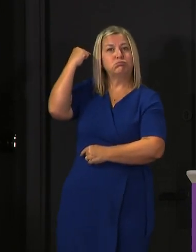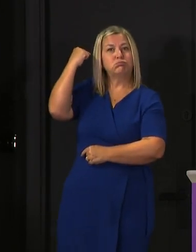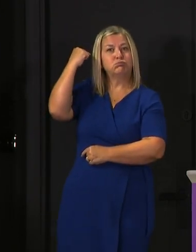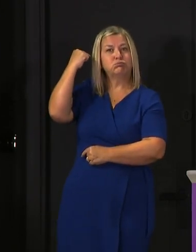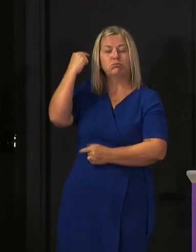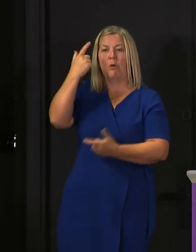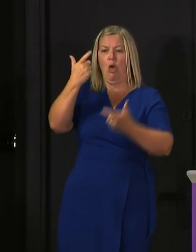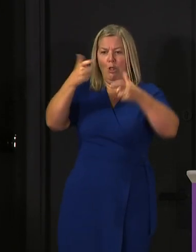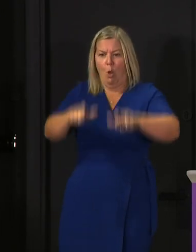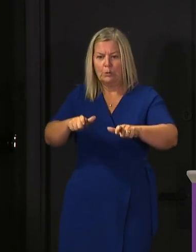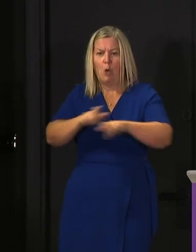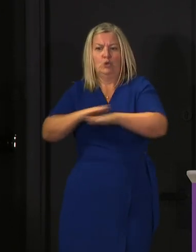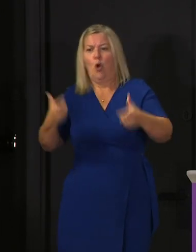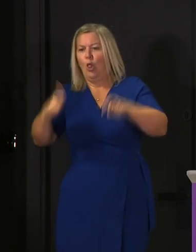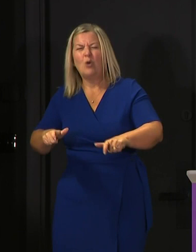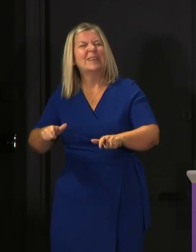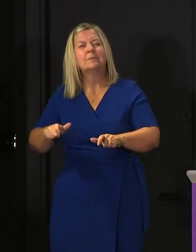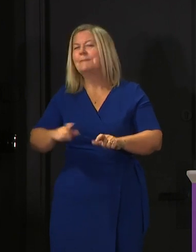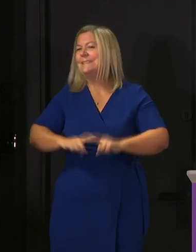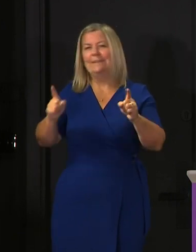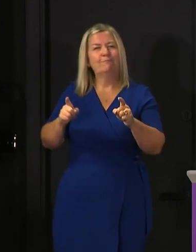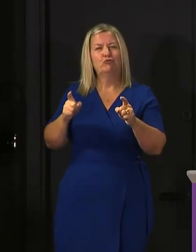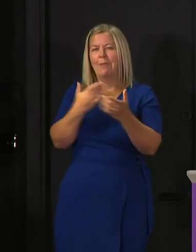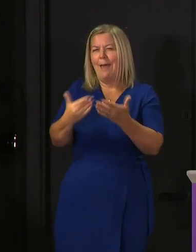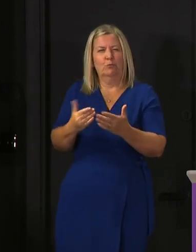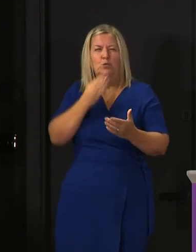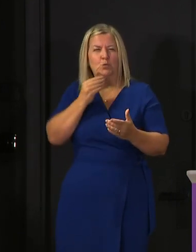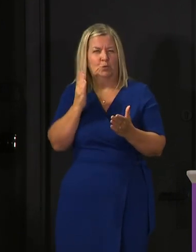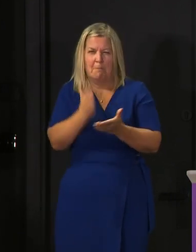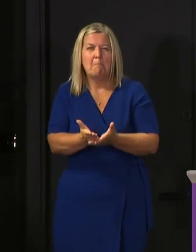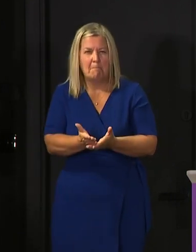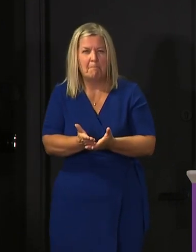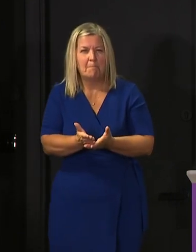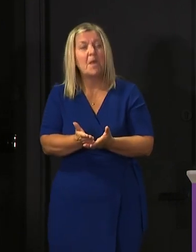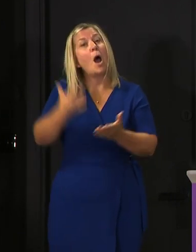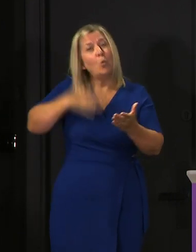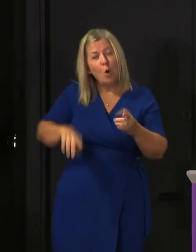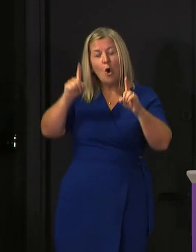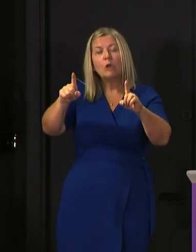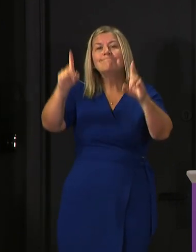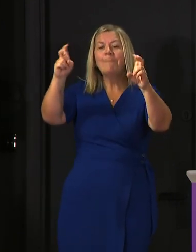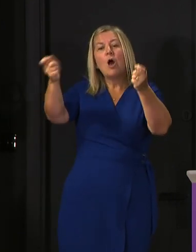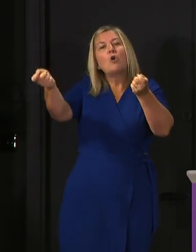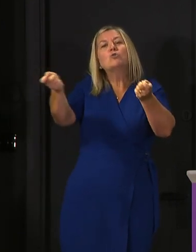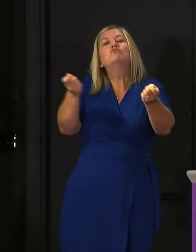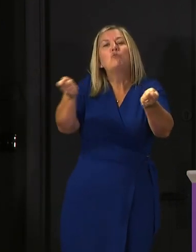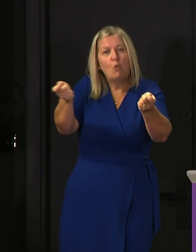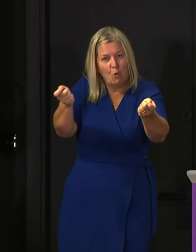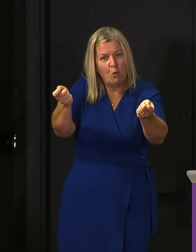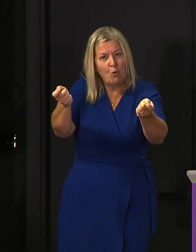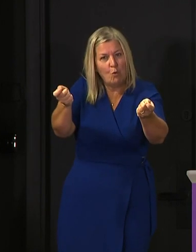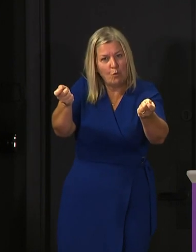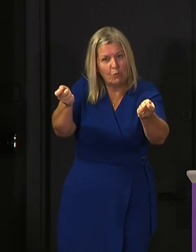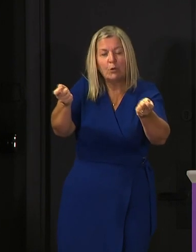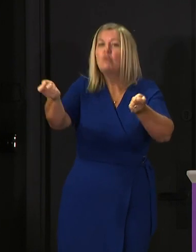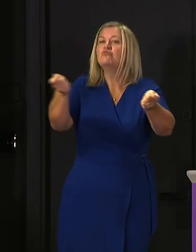lockdown. Implementing further measures now is very much, I hope, about controlling this virus while avoiding the